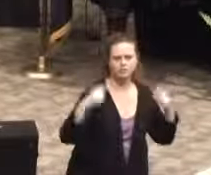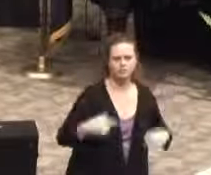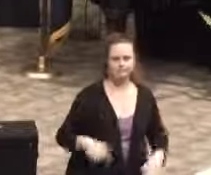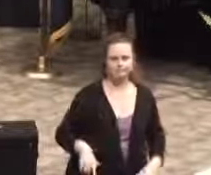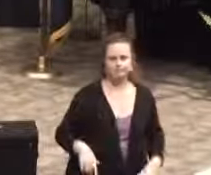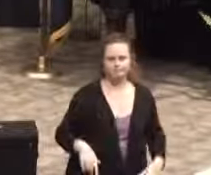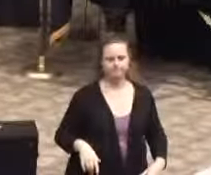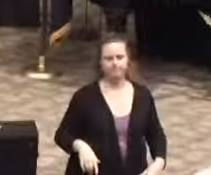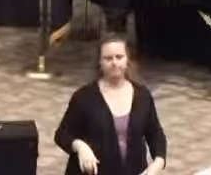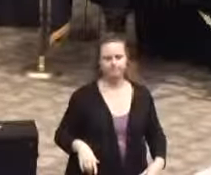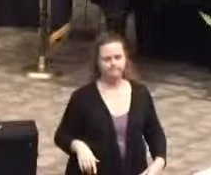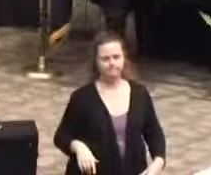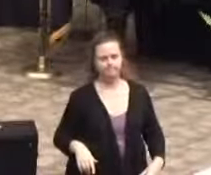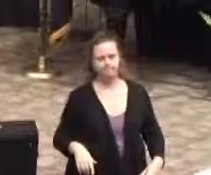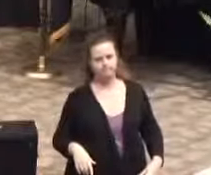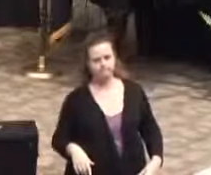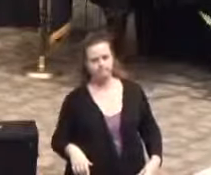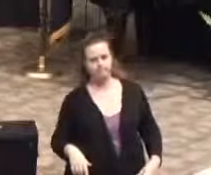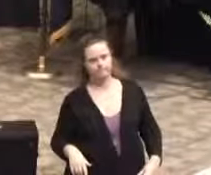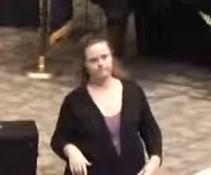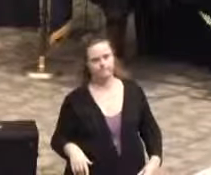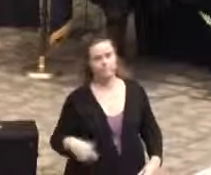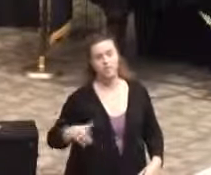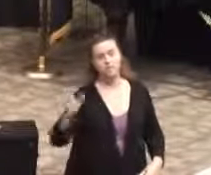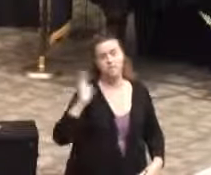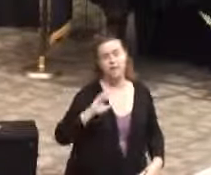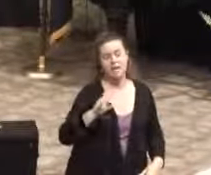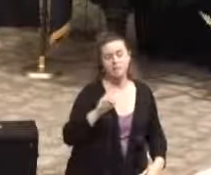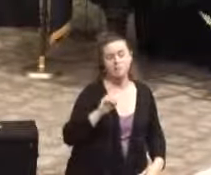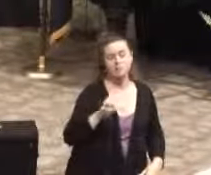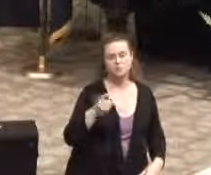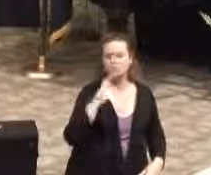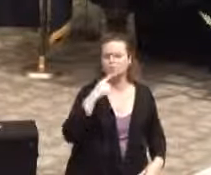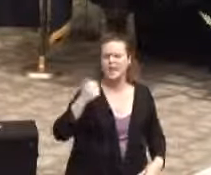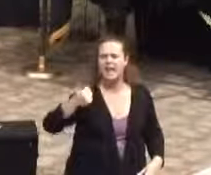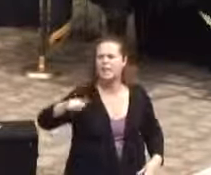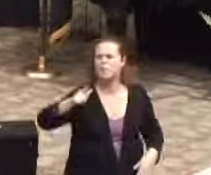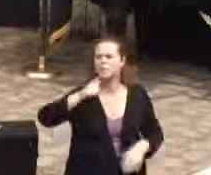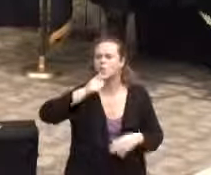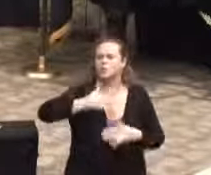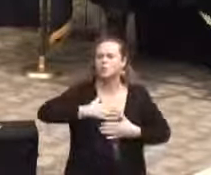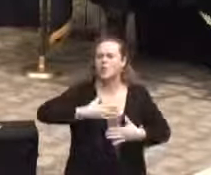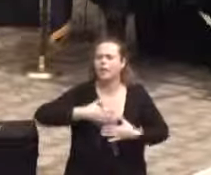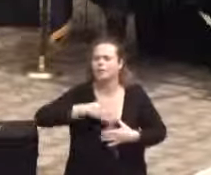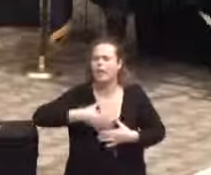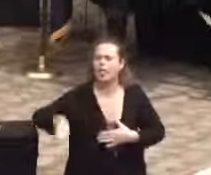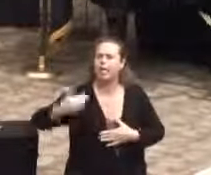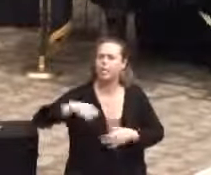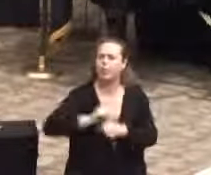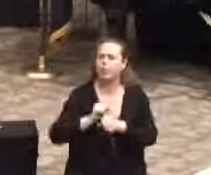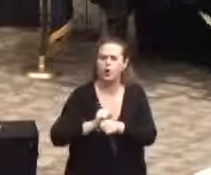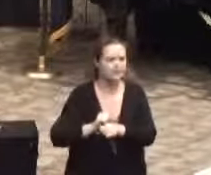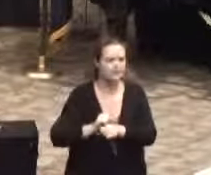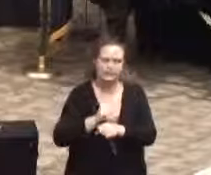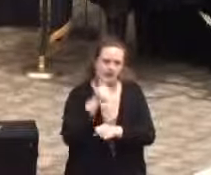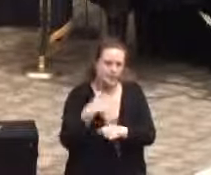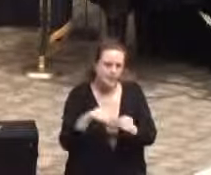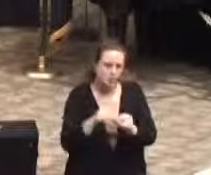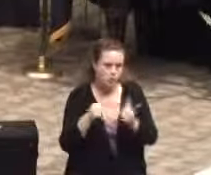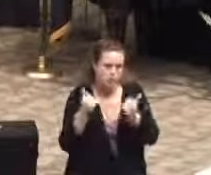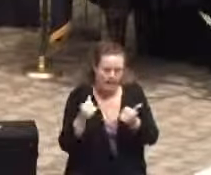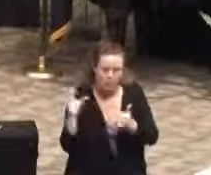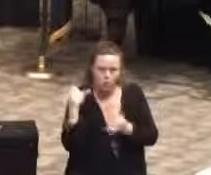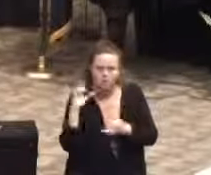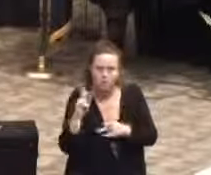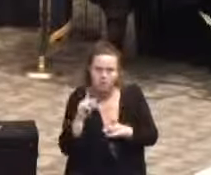In the past, it's been a warm body that the department has looked for. We're no longer looking for warm bodies. We're looking for career-minded individuals. There